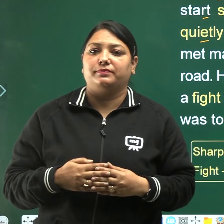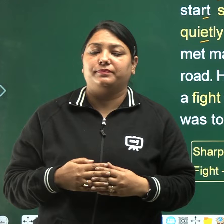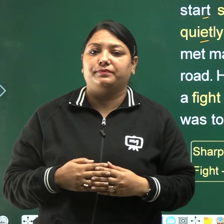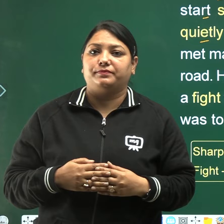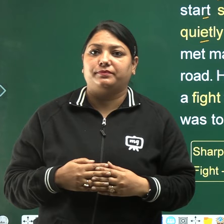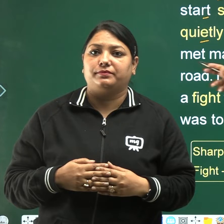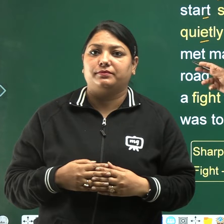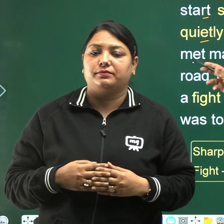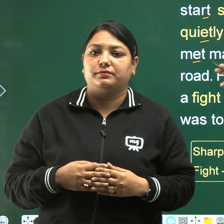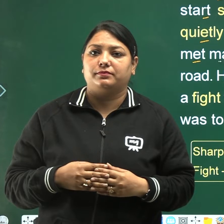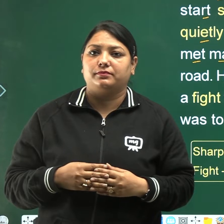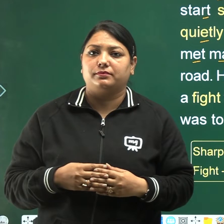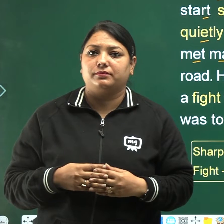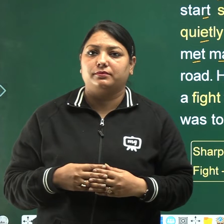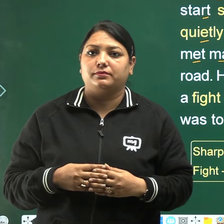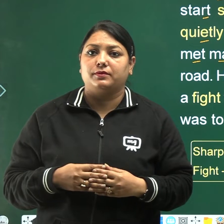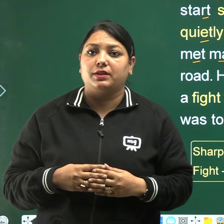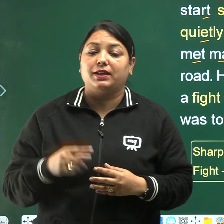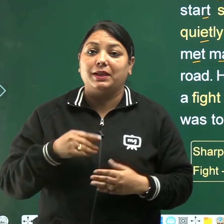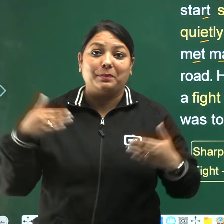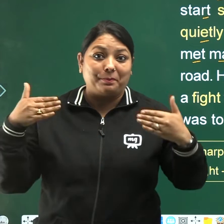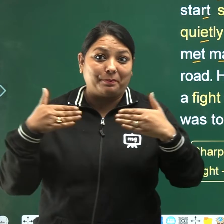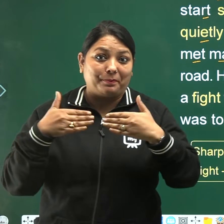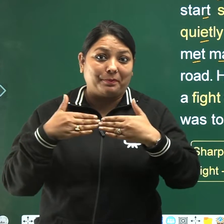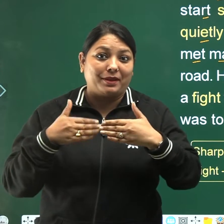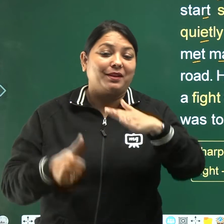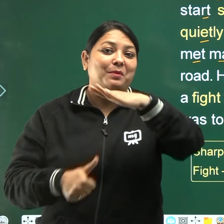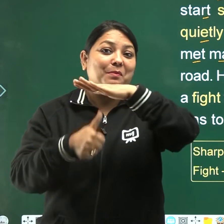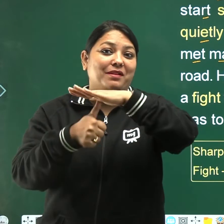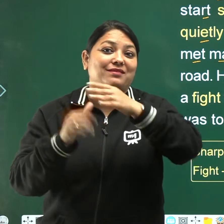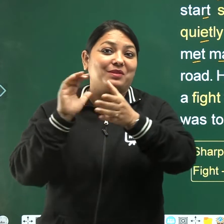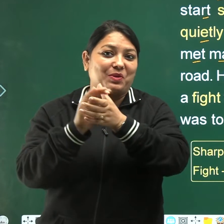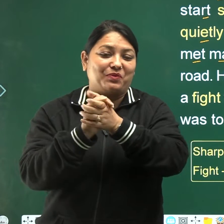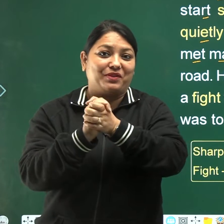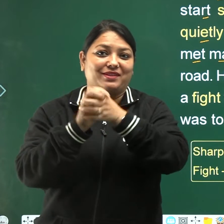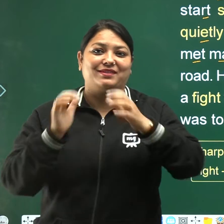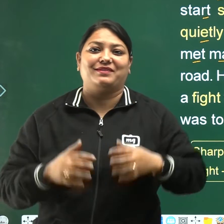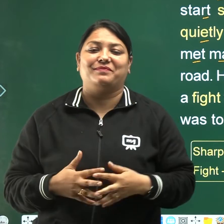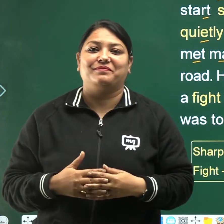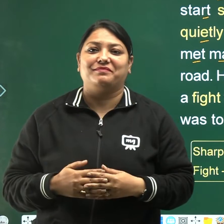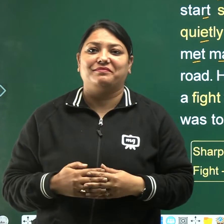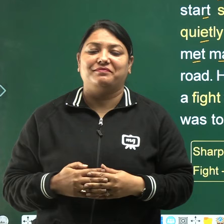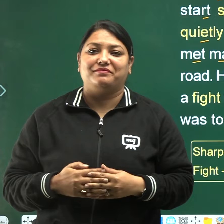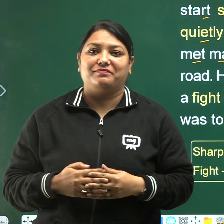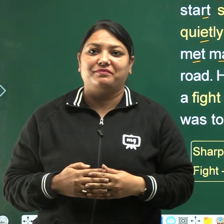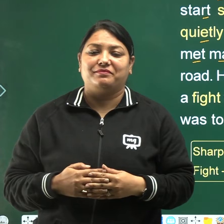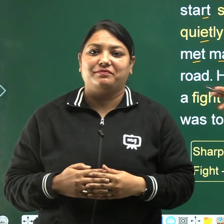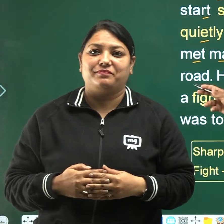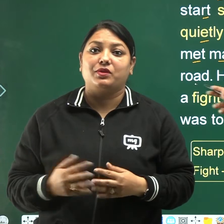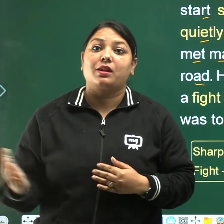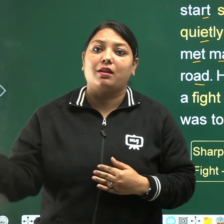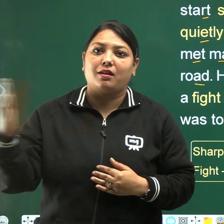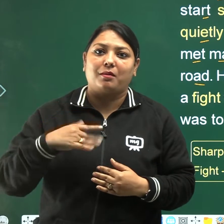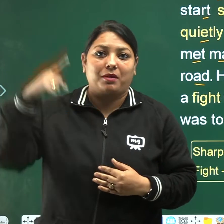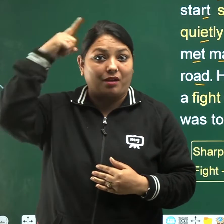once he met master's friend coming up the